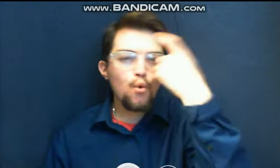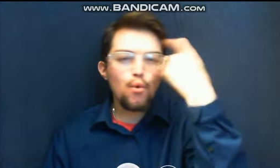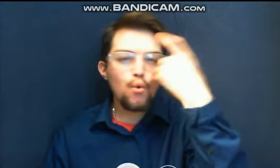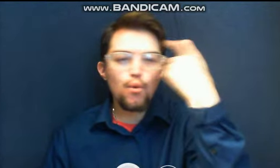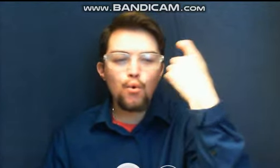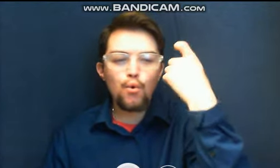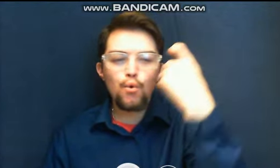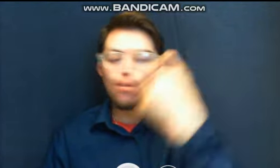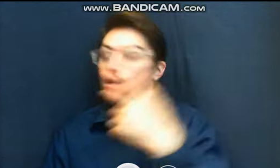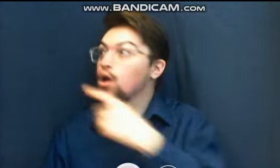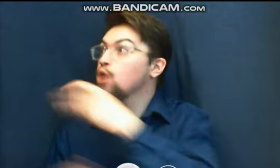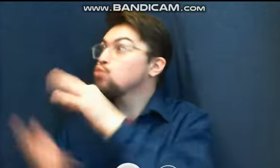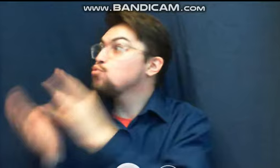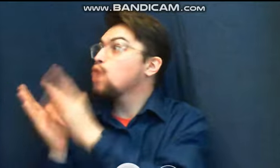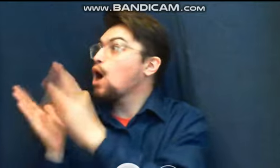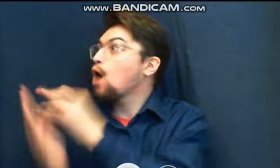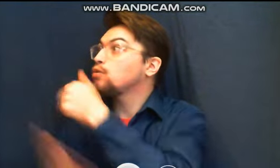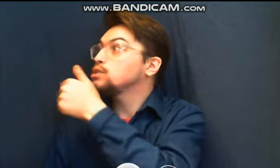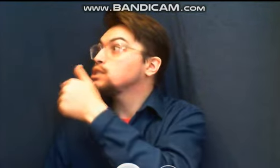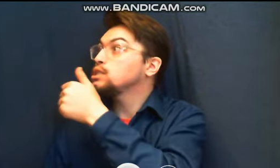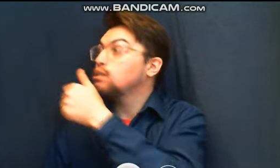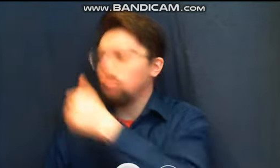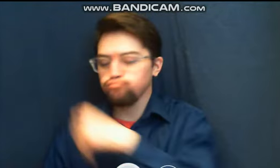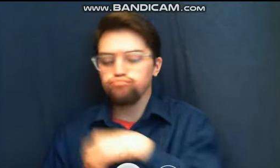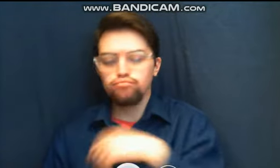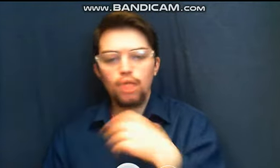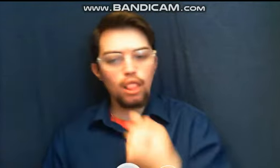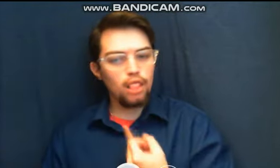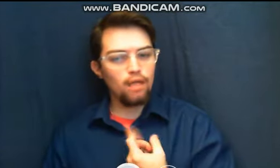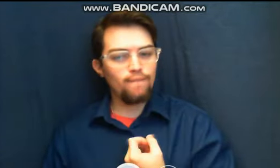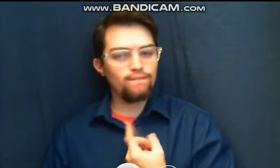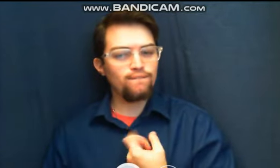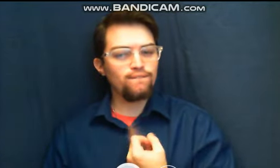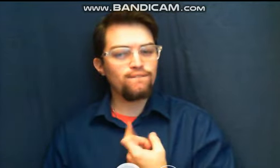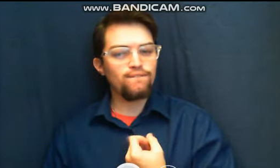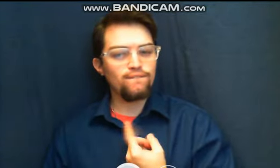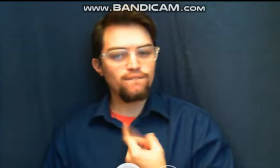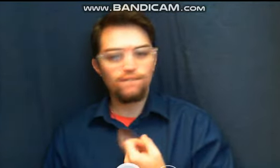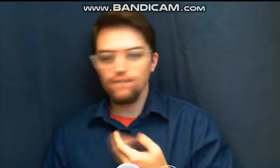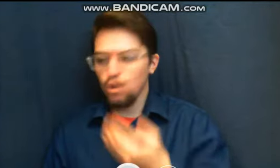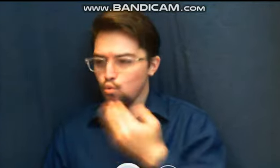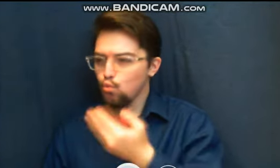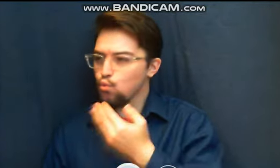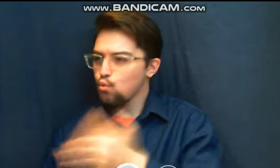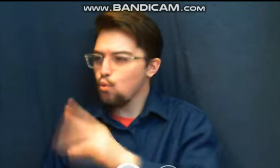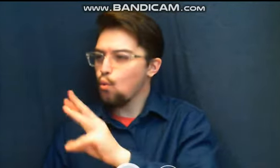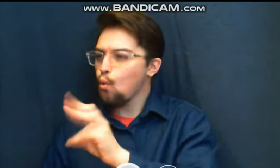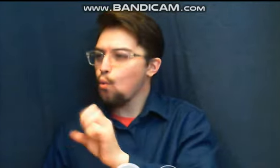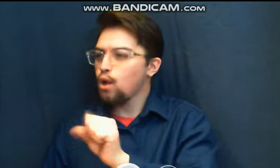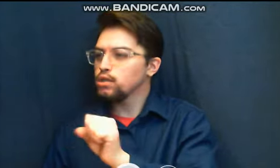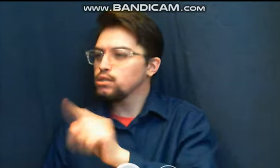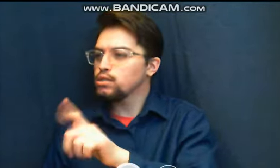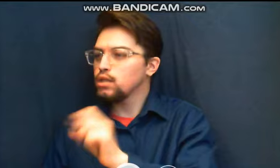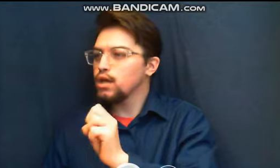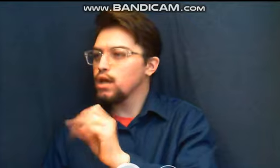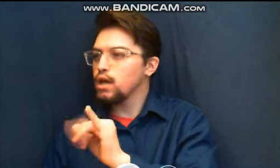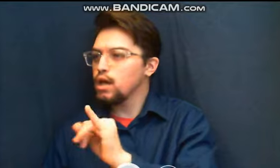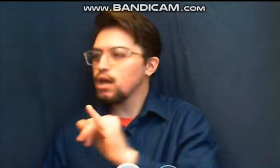well, 11, 11 for summer, good for you, what, and the